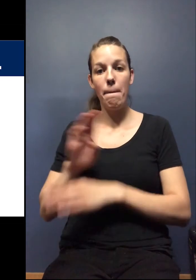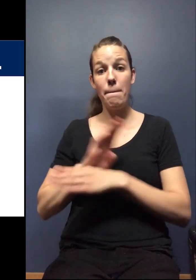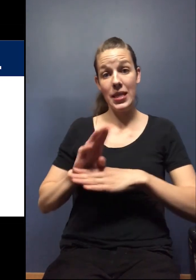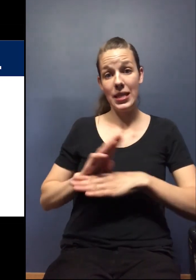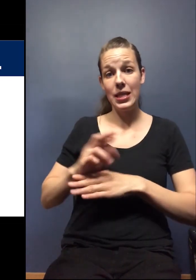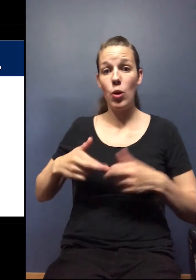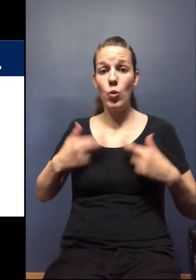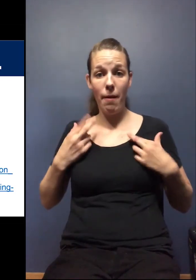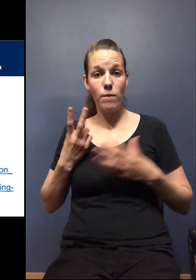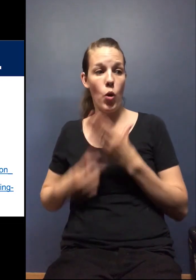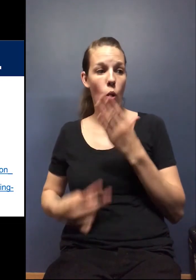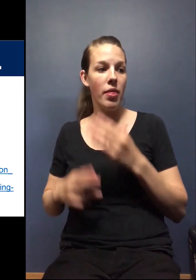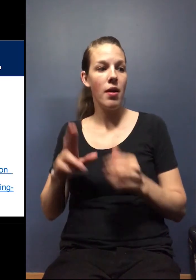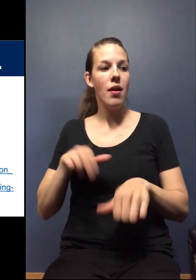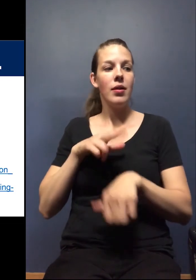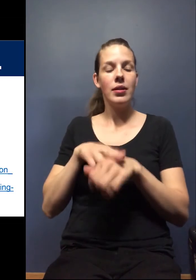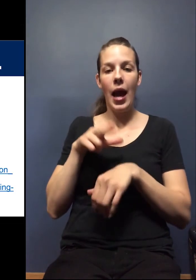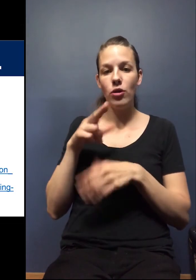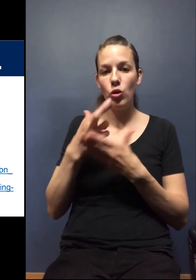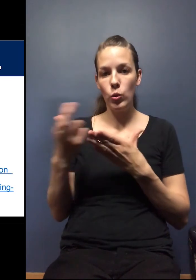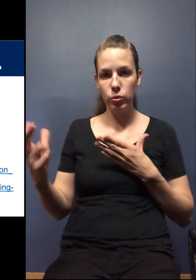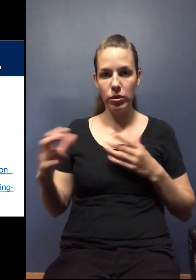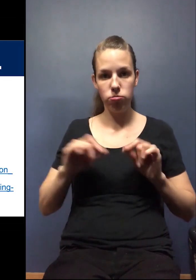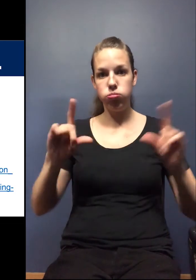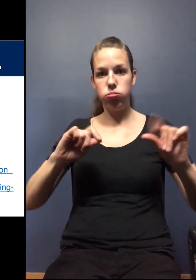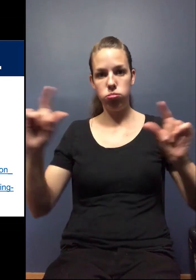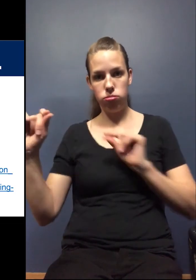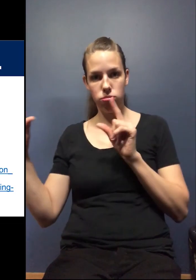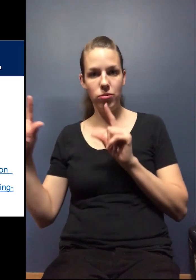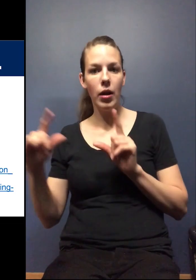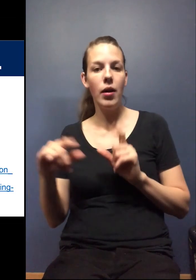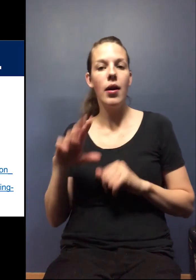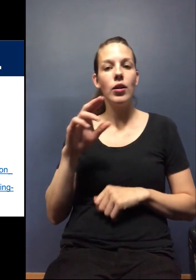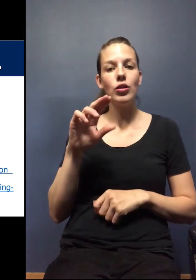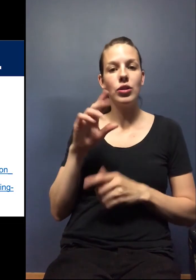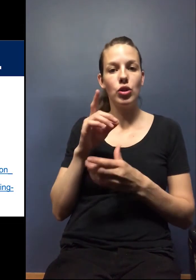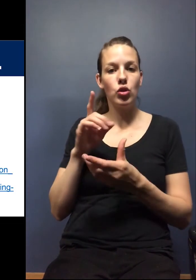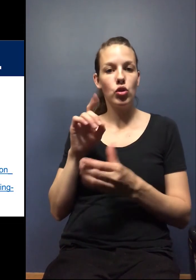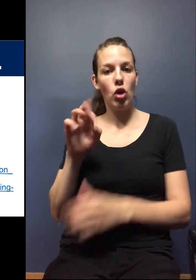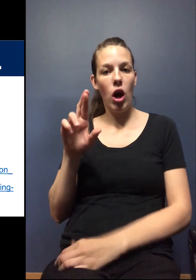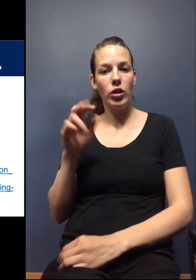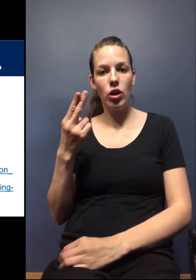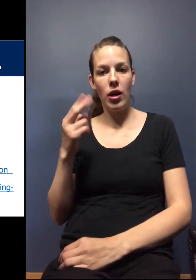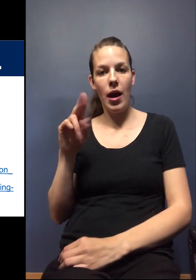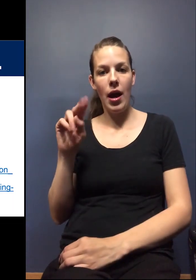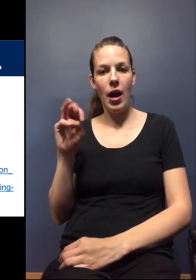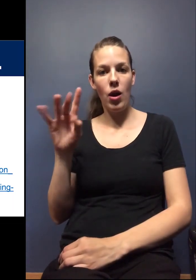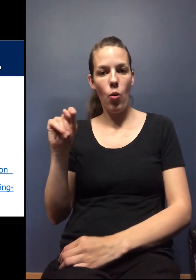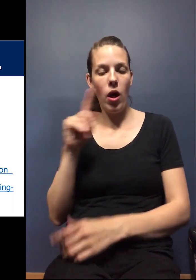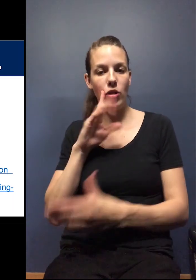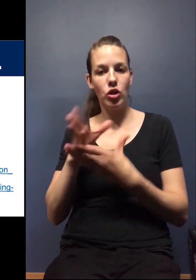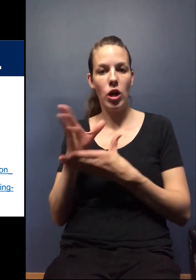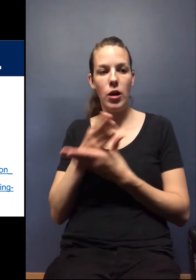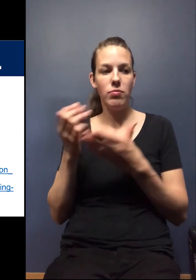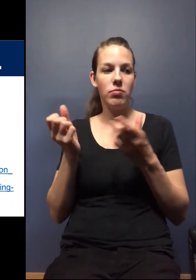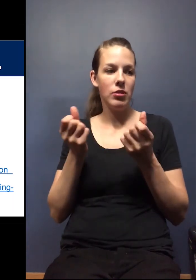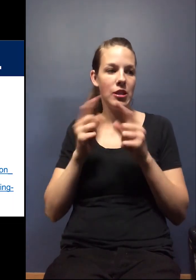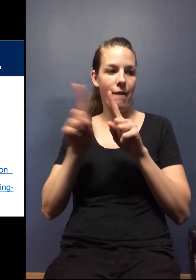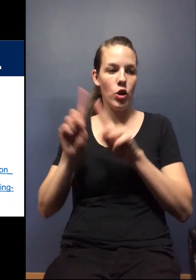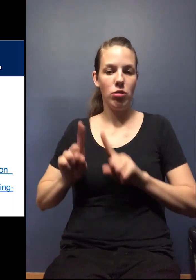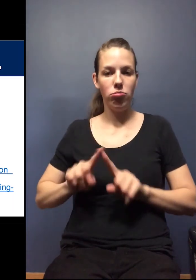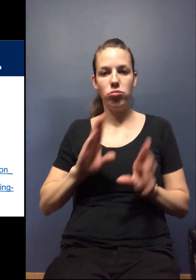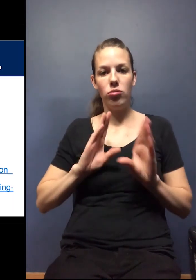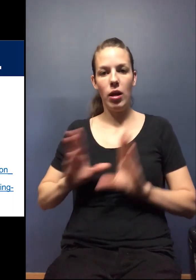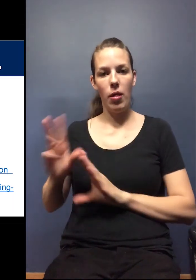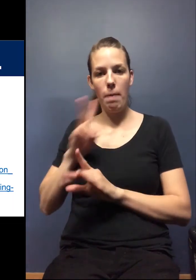And then for national resources, Dr. Hanewalt shared, um, some different mitigation strategies that would be applicable,